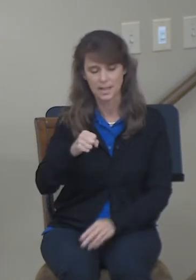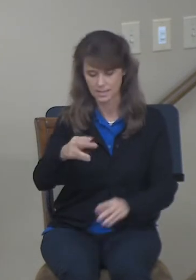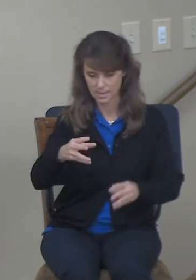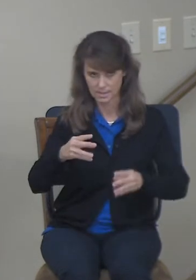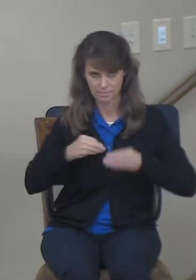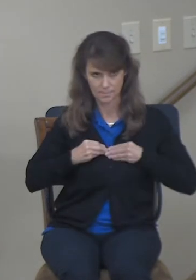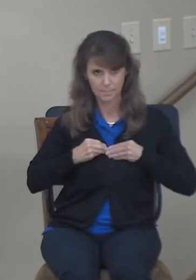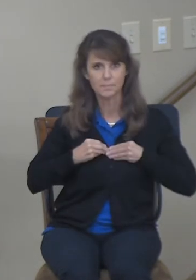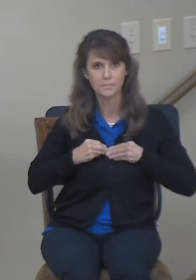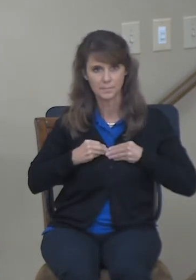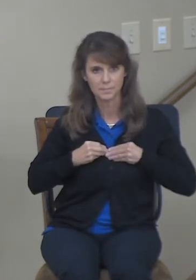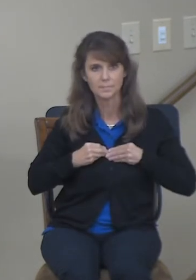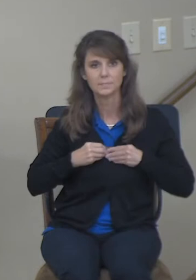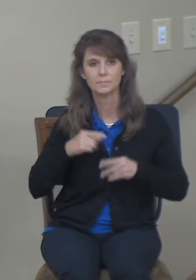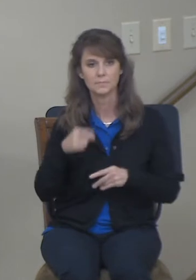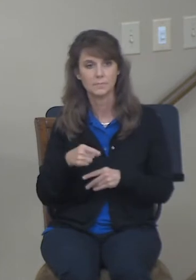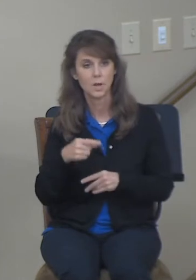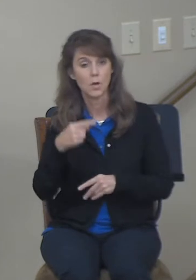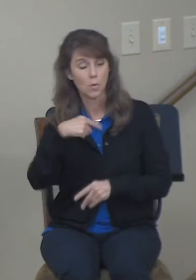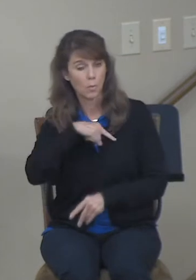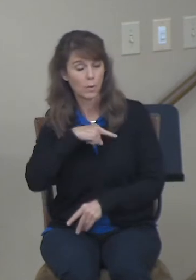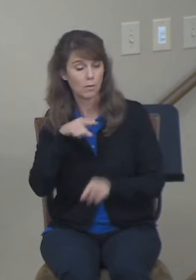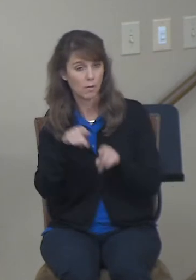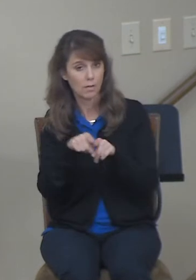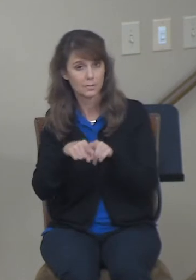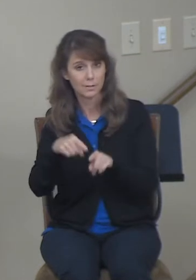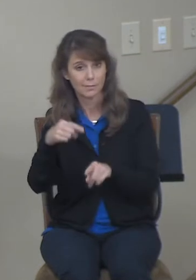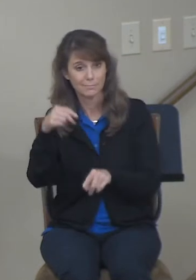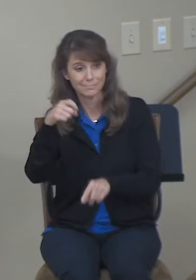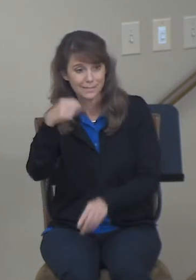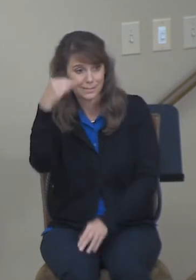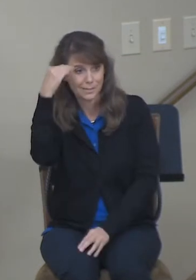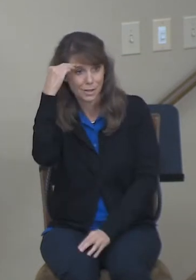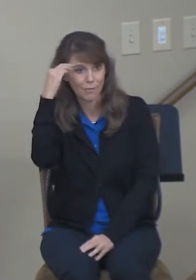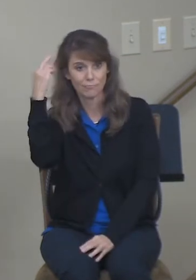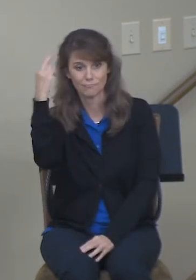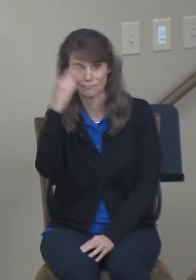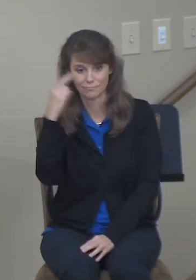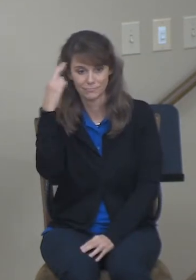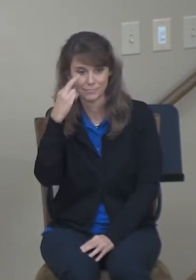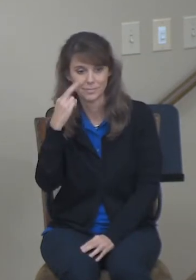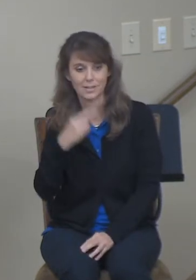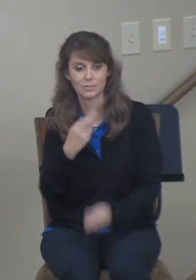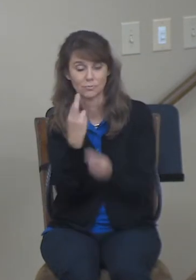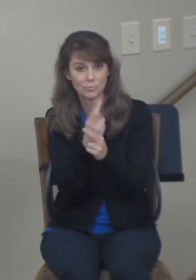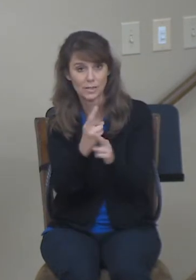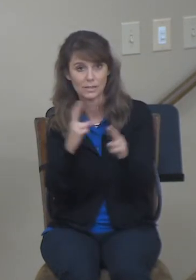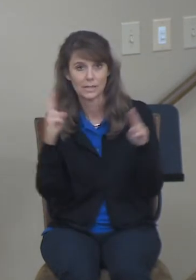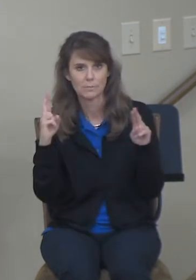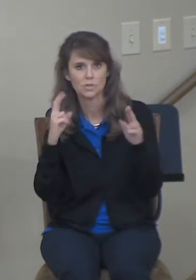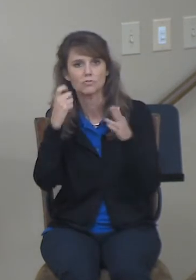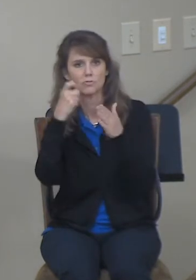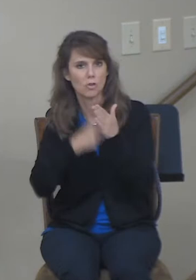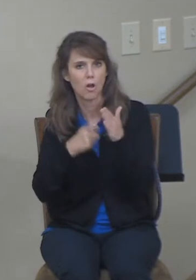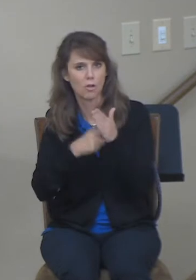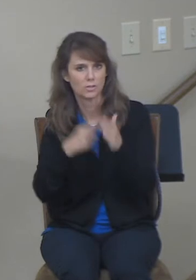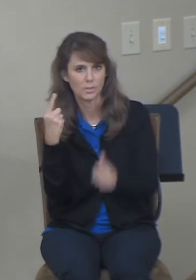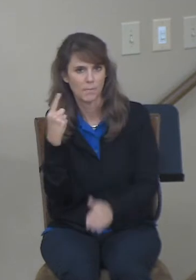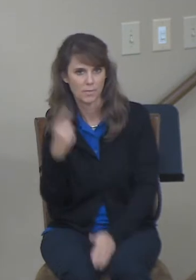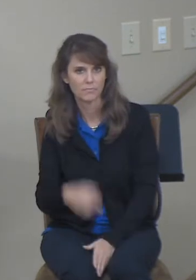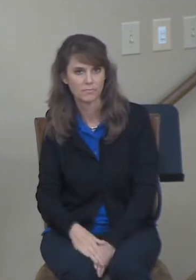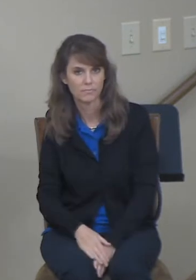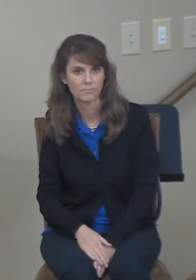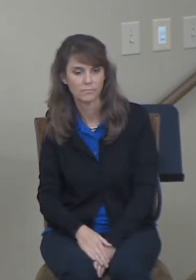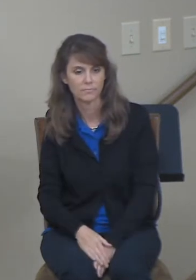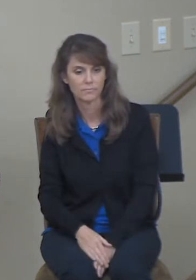that there is a price to be paid, which we often call a ransom. And I really like the phrase